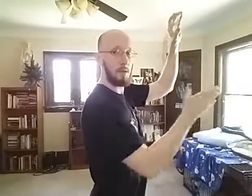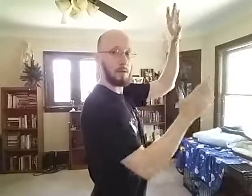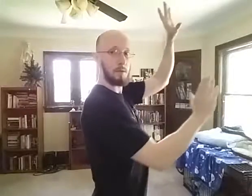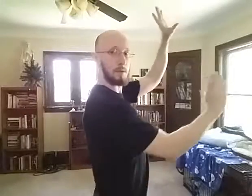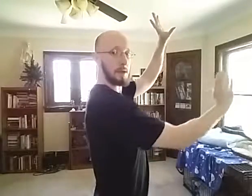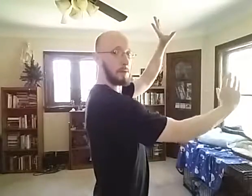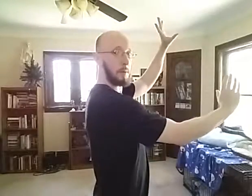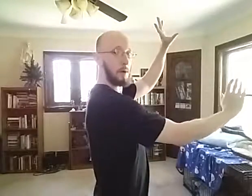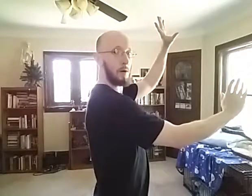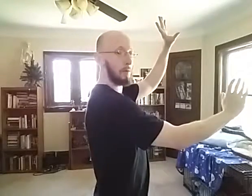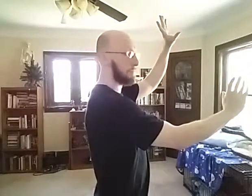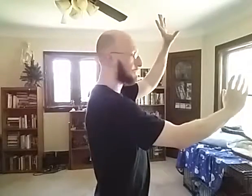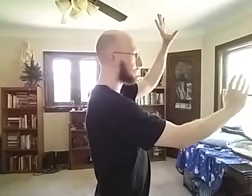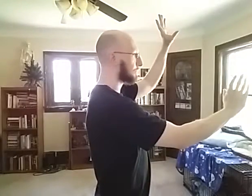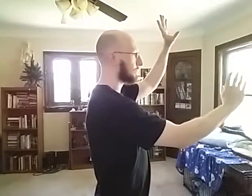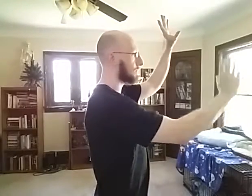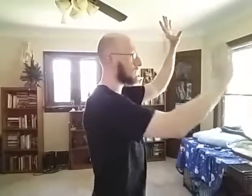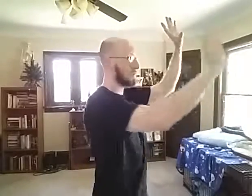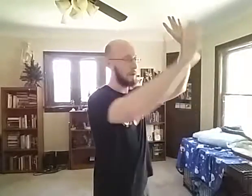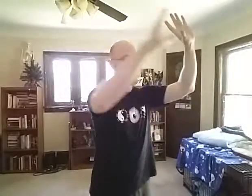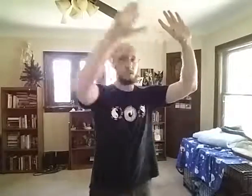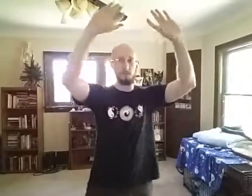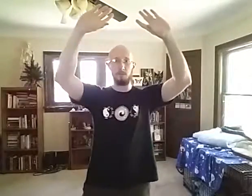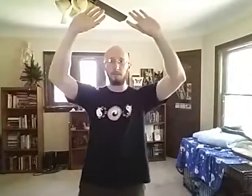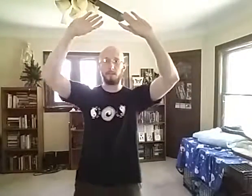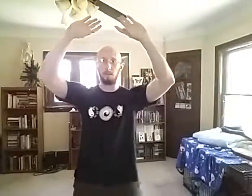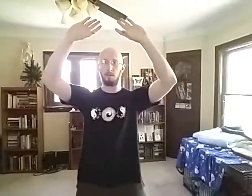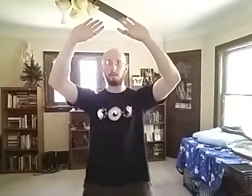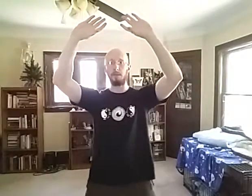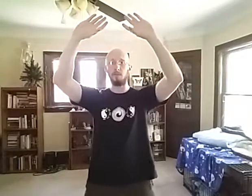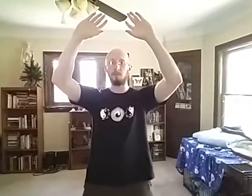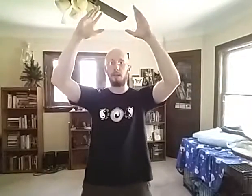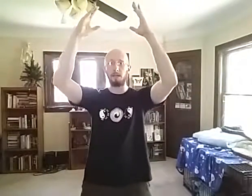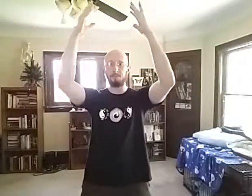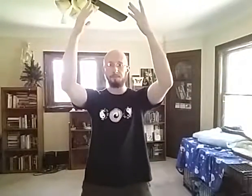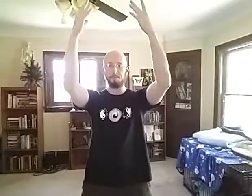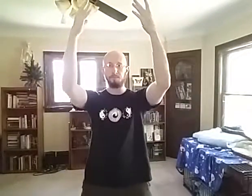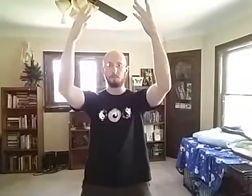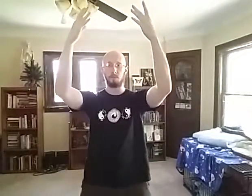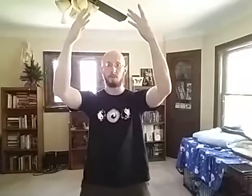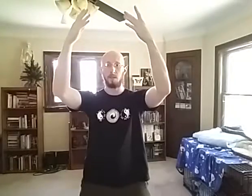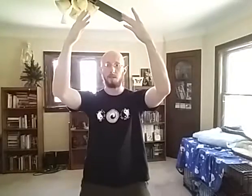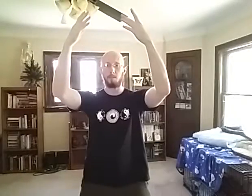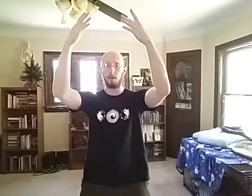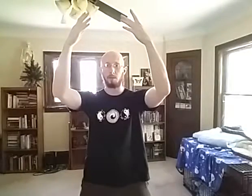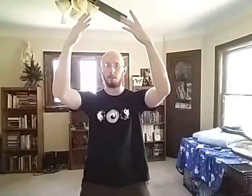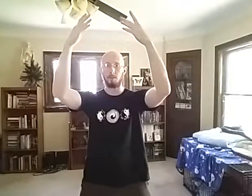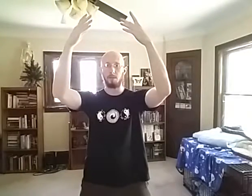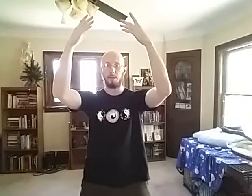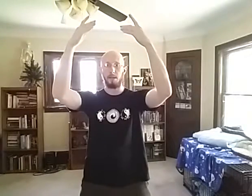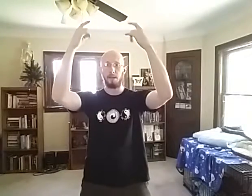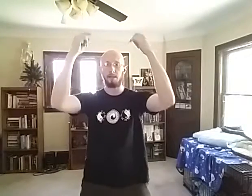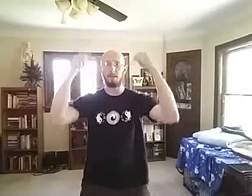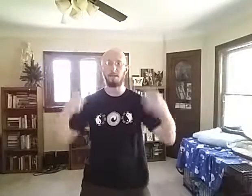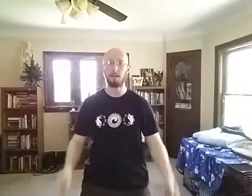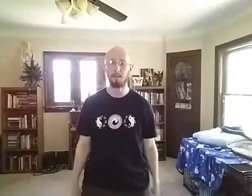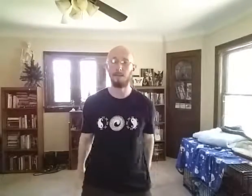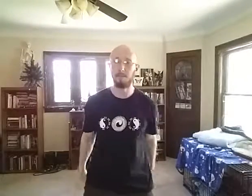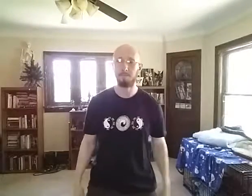we got the palm, we're doing, you know, each one, standing postures, anything like that.